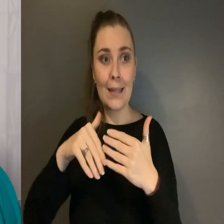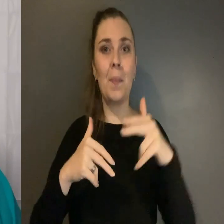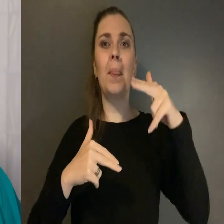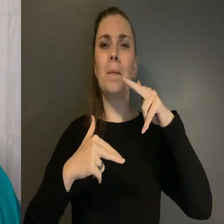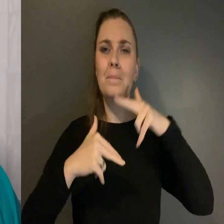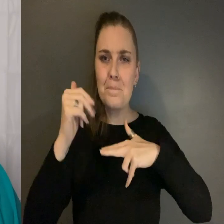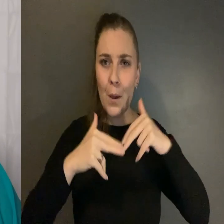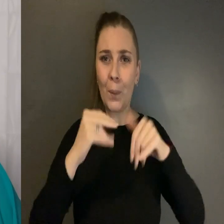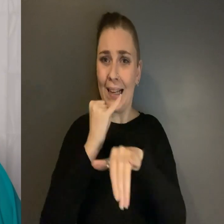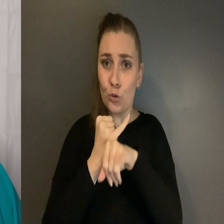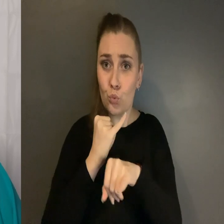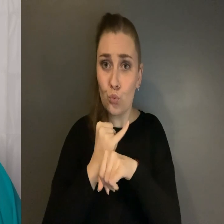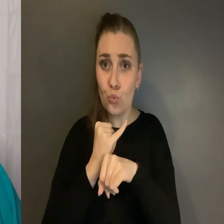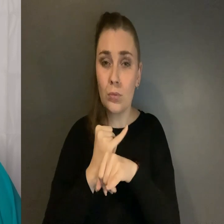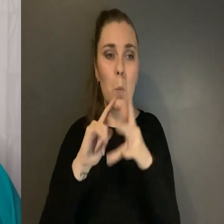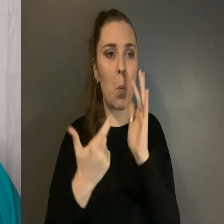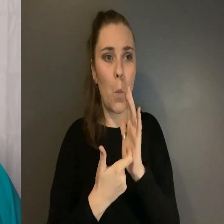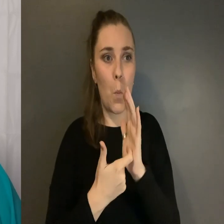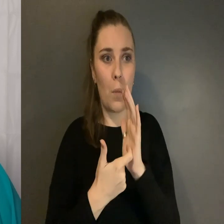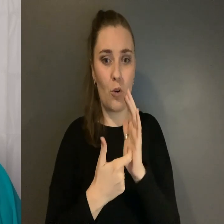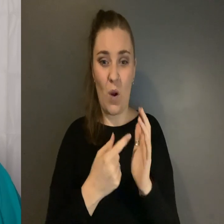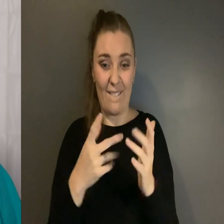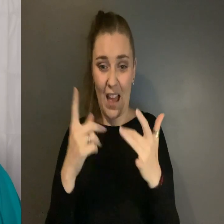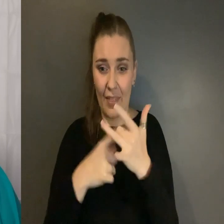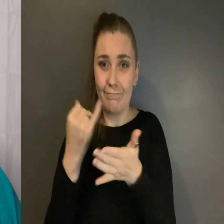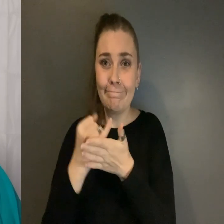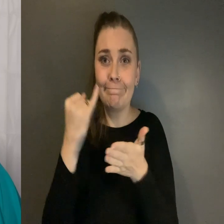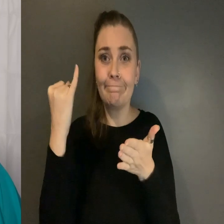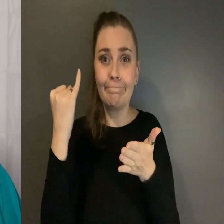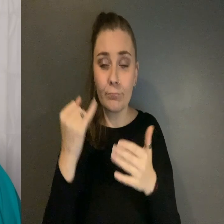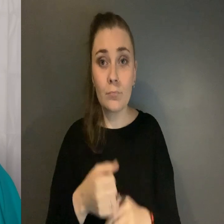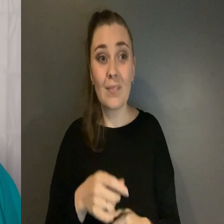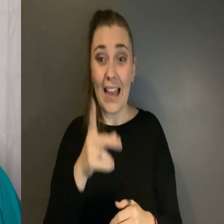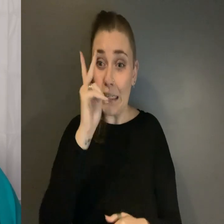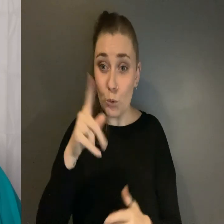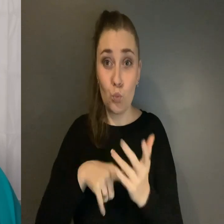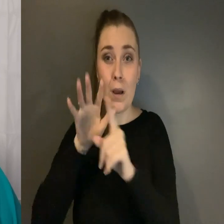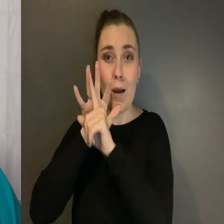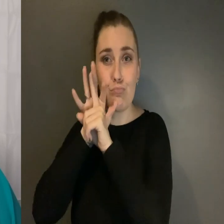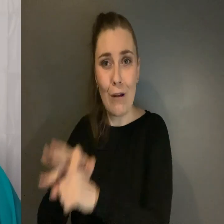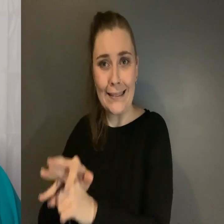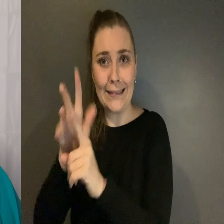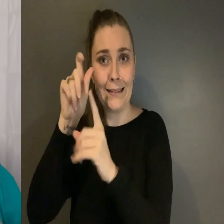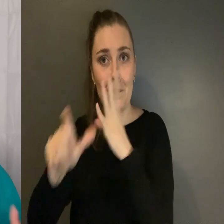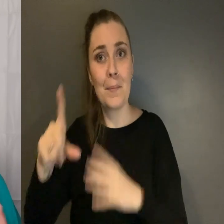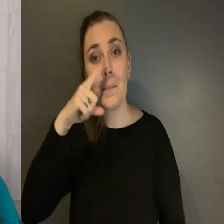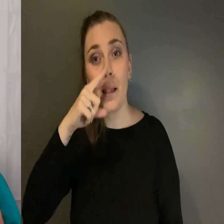institutions Or committed other wrongs And continue to oppress disabled people We are